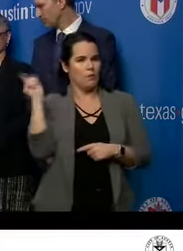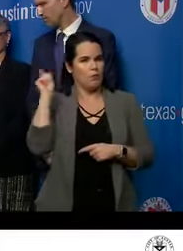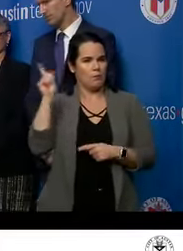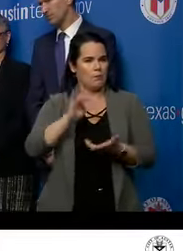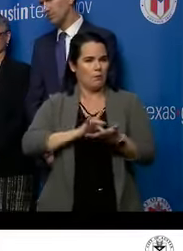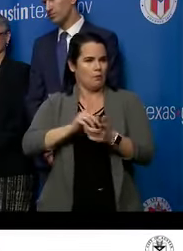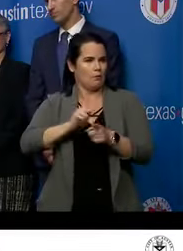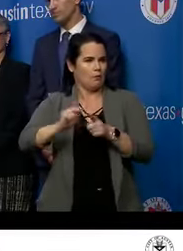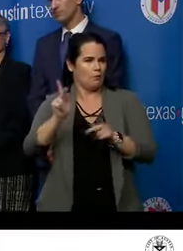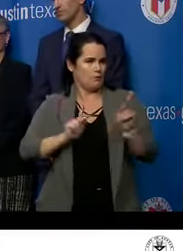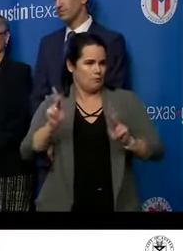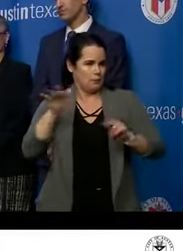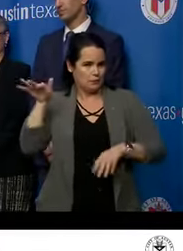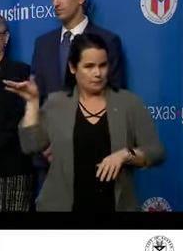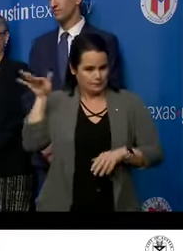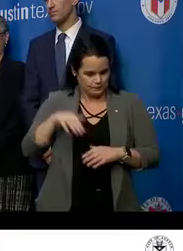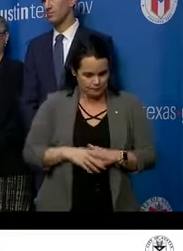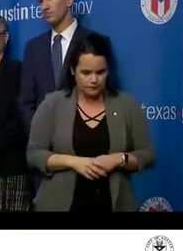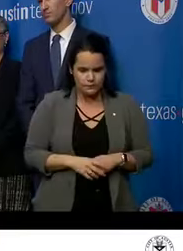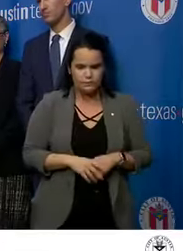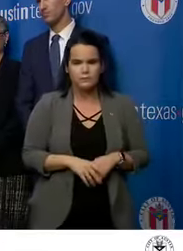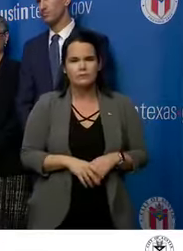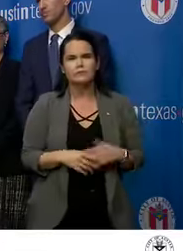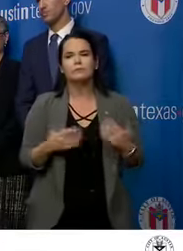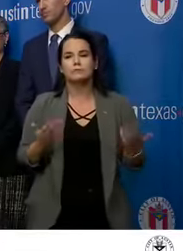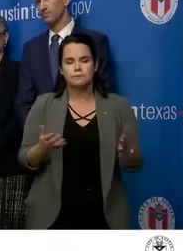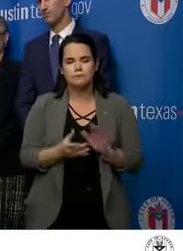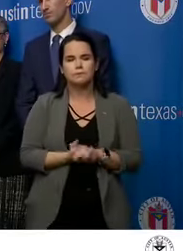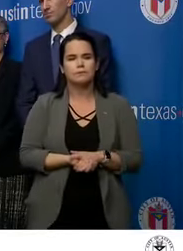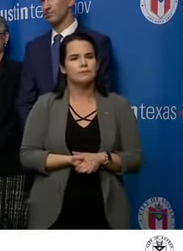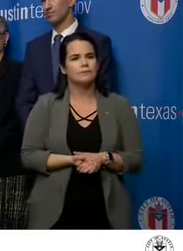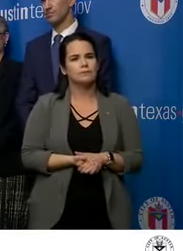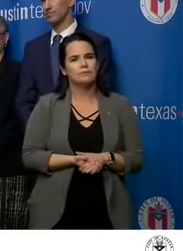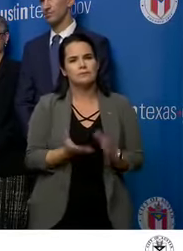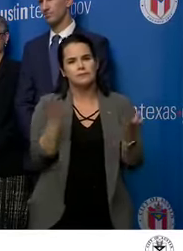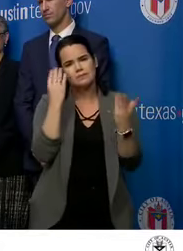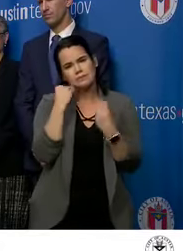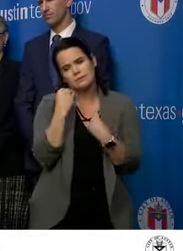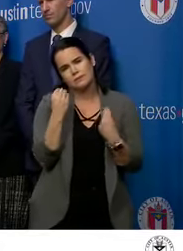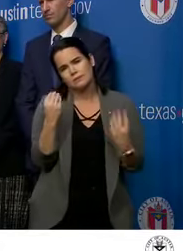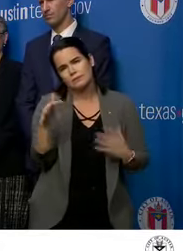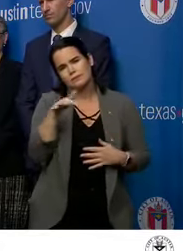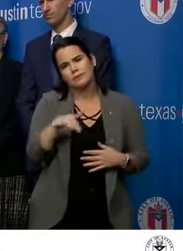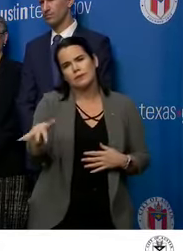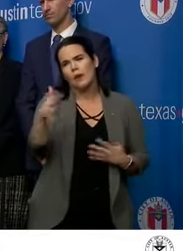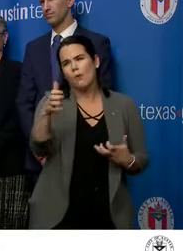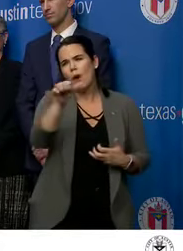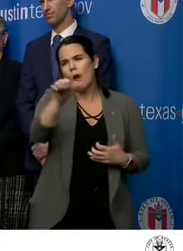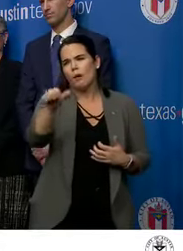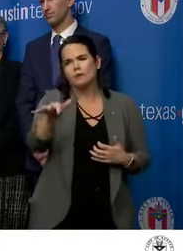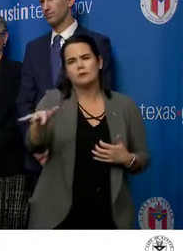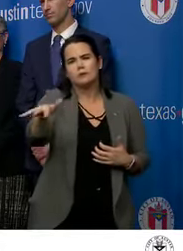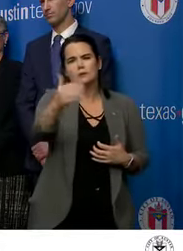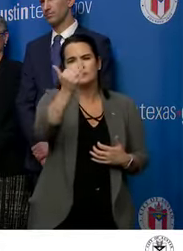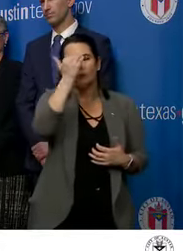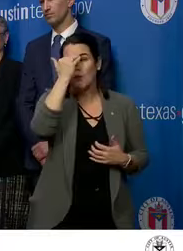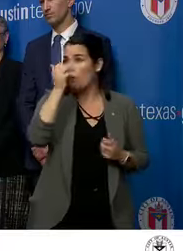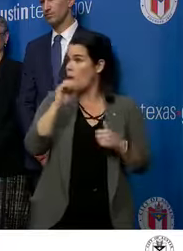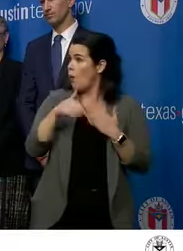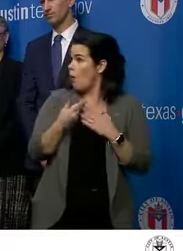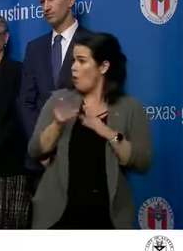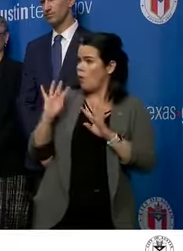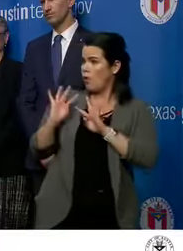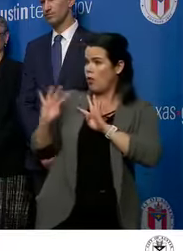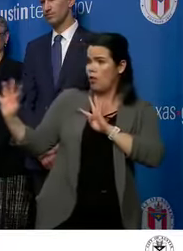professionals. I want the community to know that everyone here